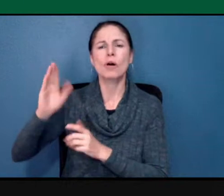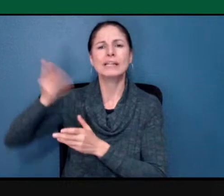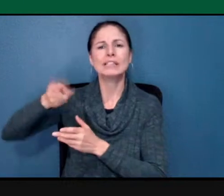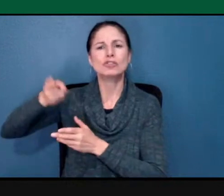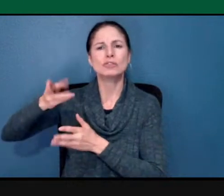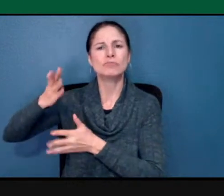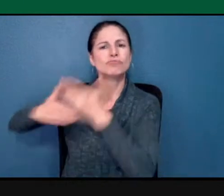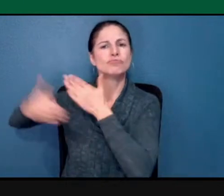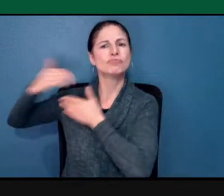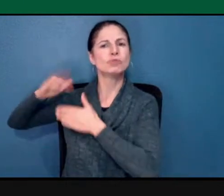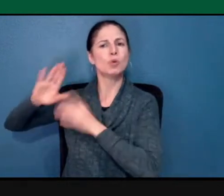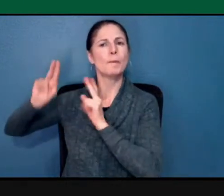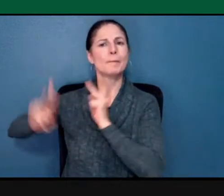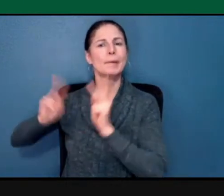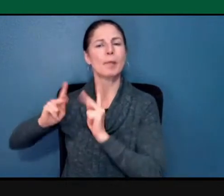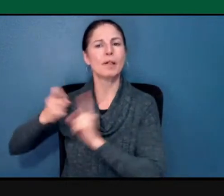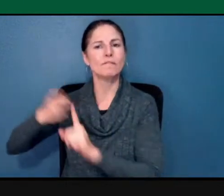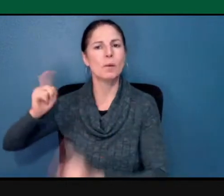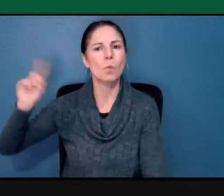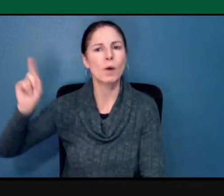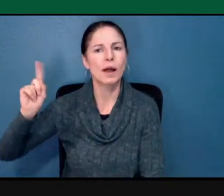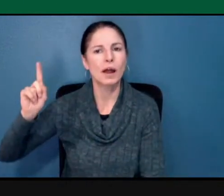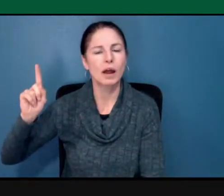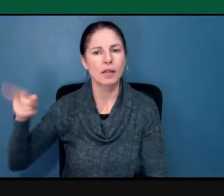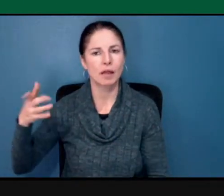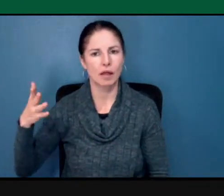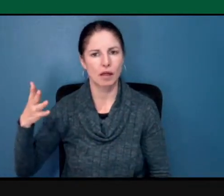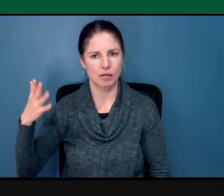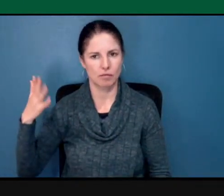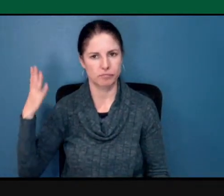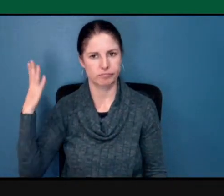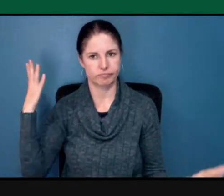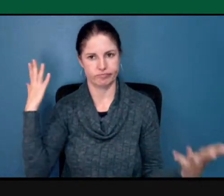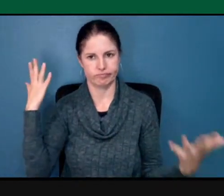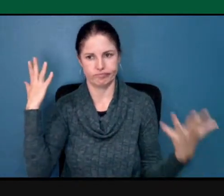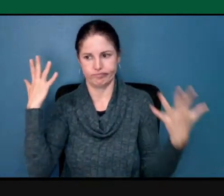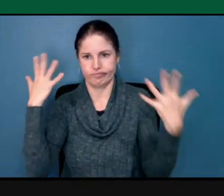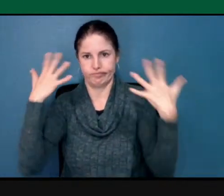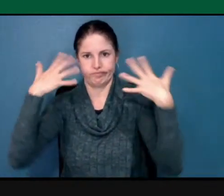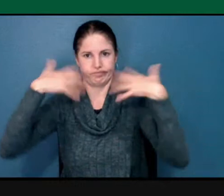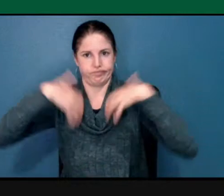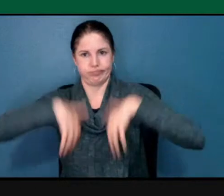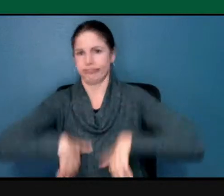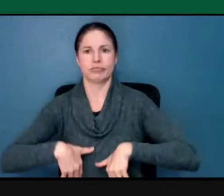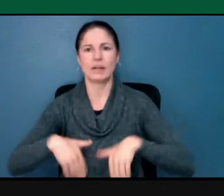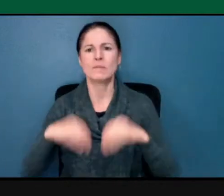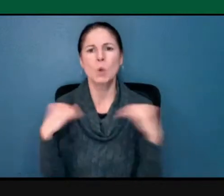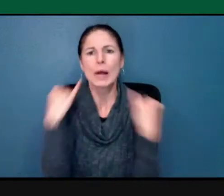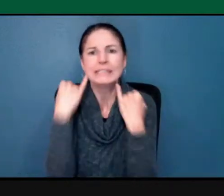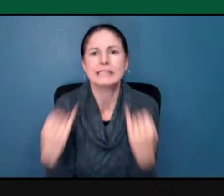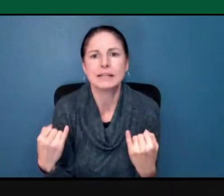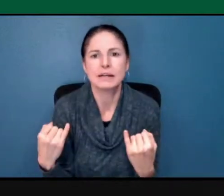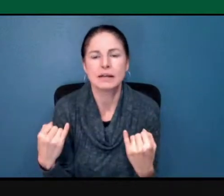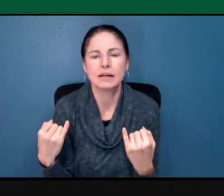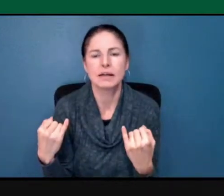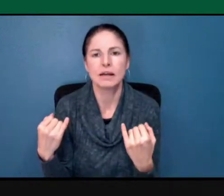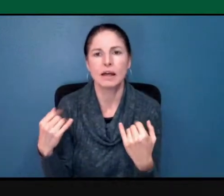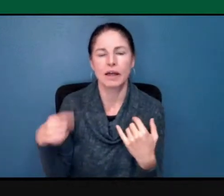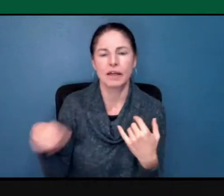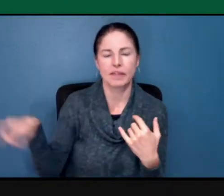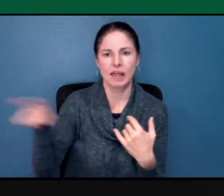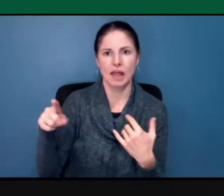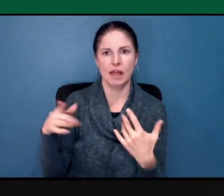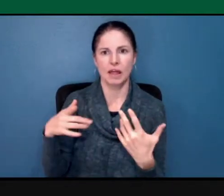And I think it's that lack of sense of self that sometimes attracts those people to the white pride movement.